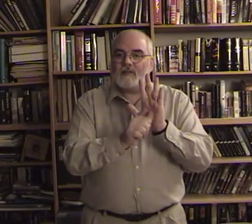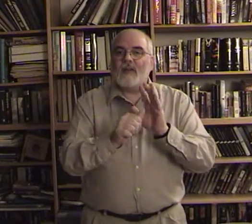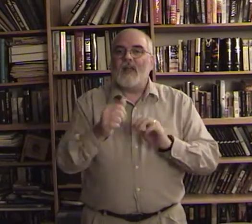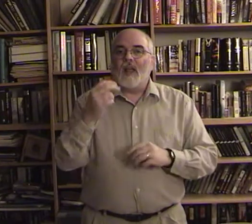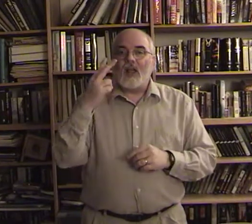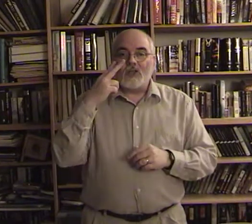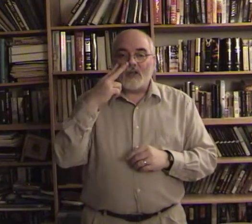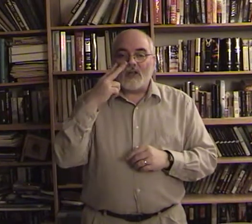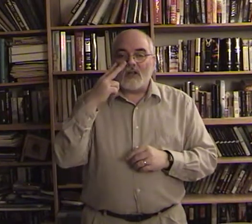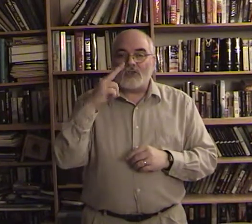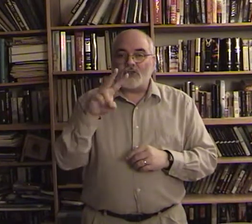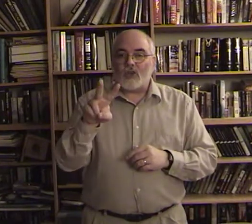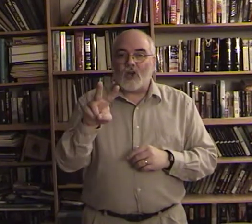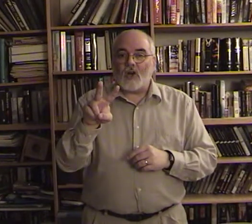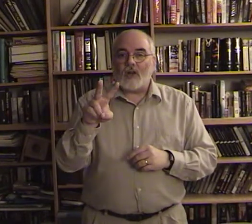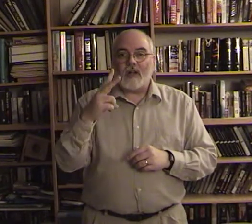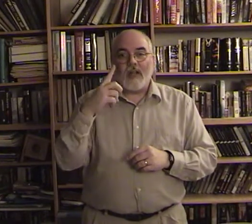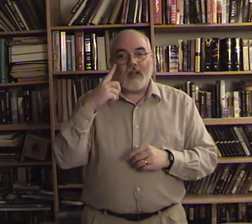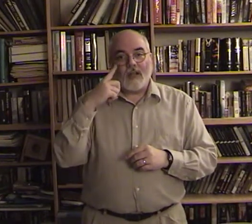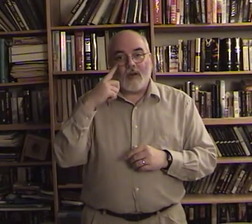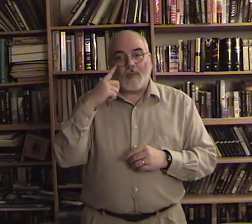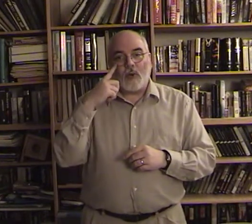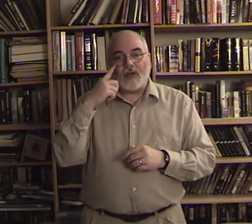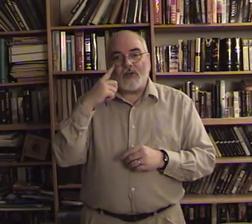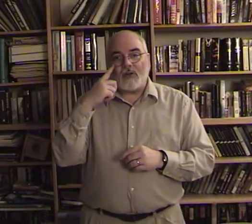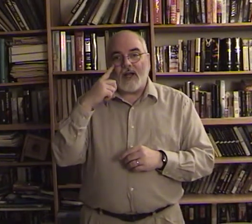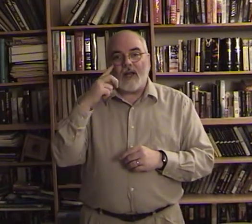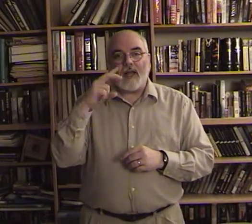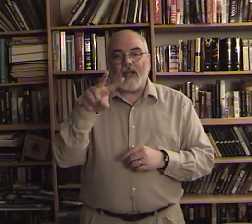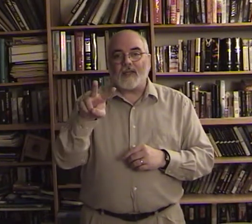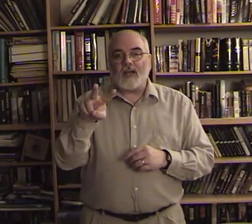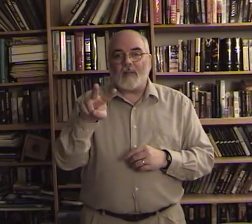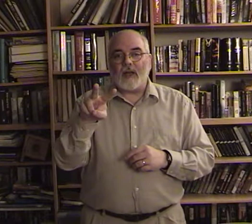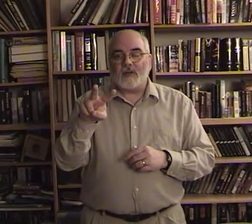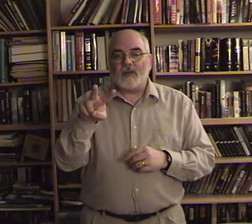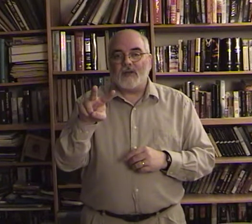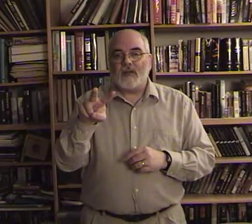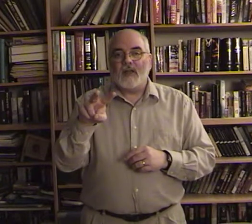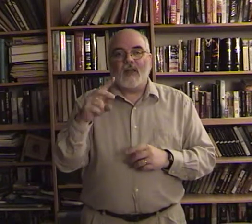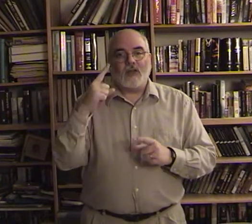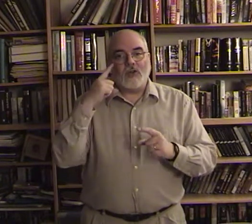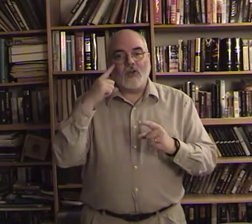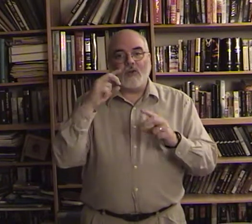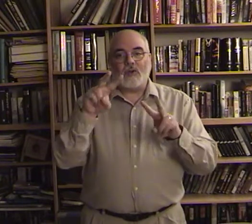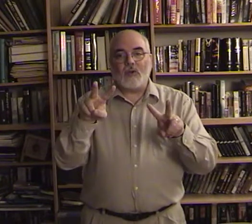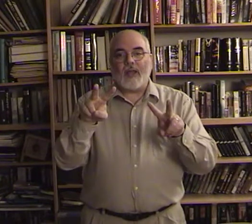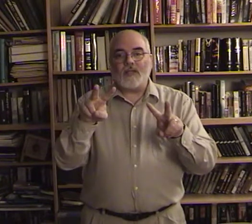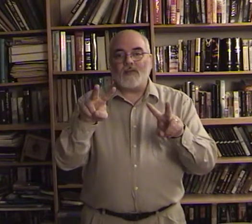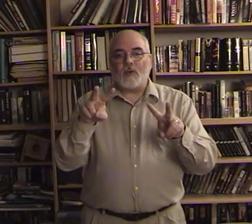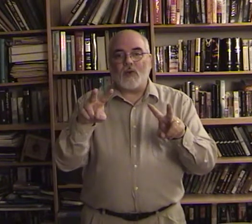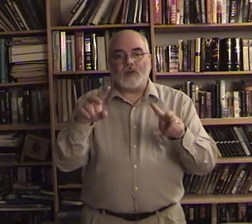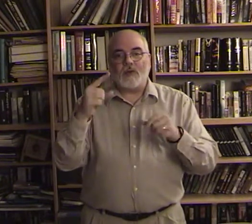saw kind of point to your eye and then come out you can do it two hands if you want to